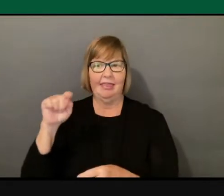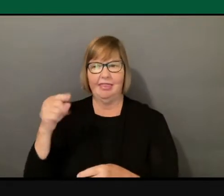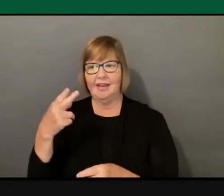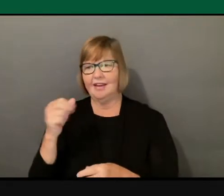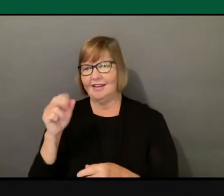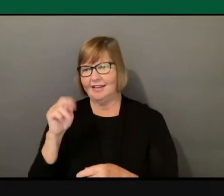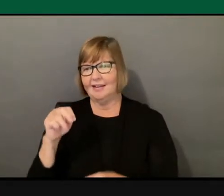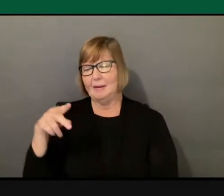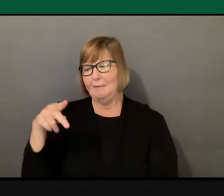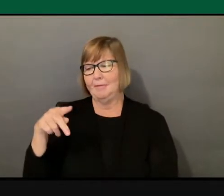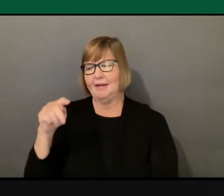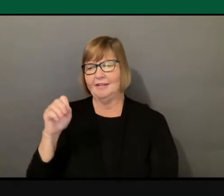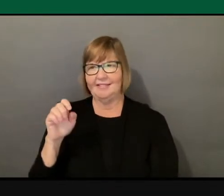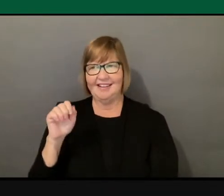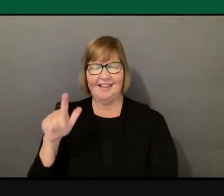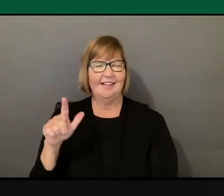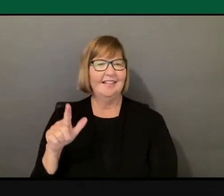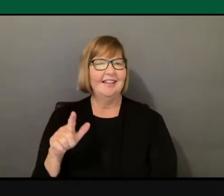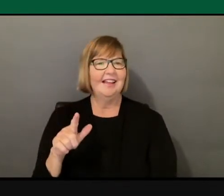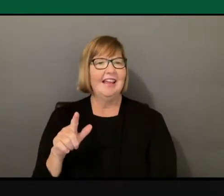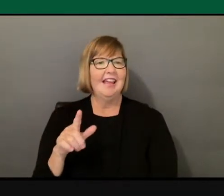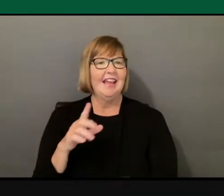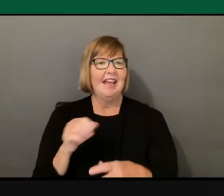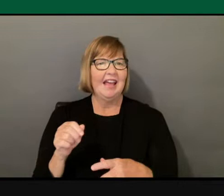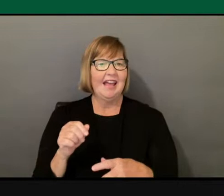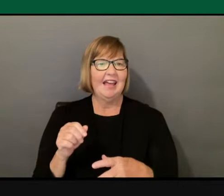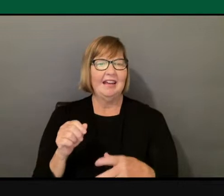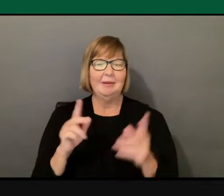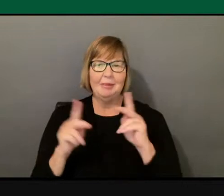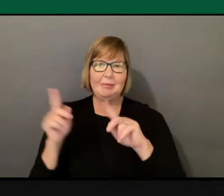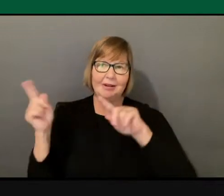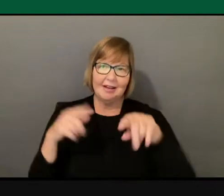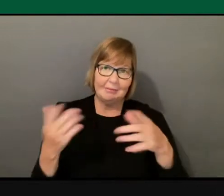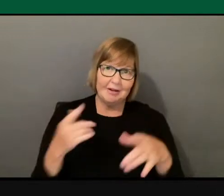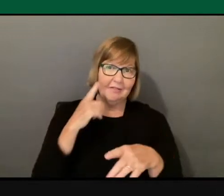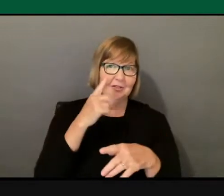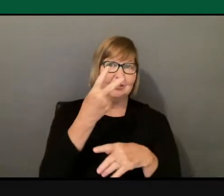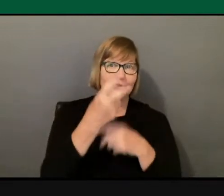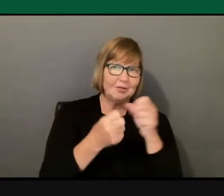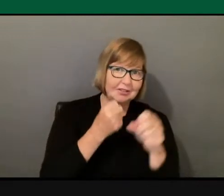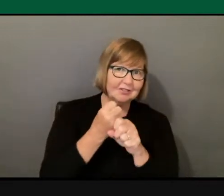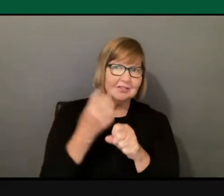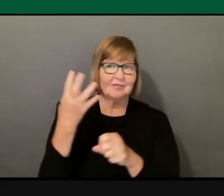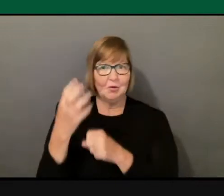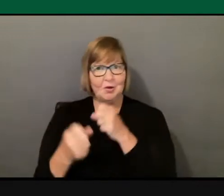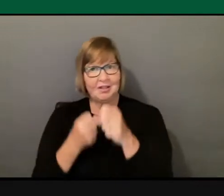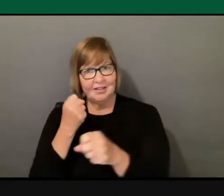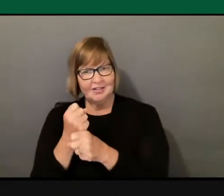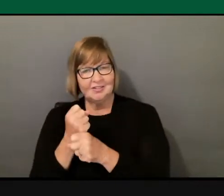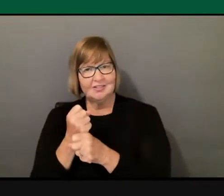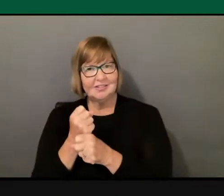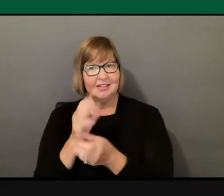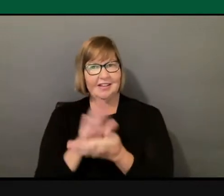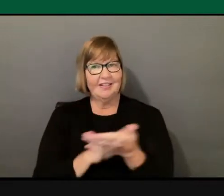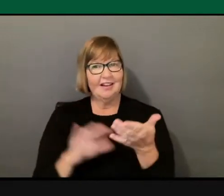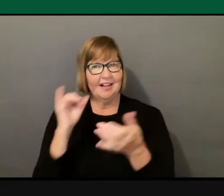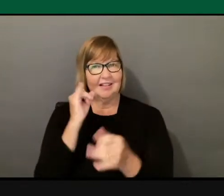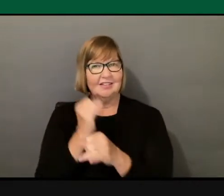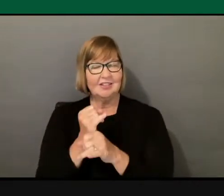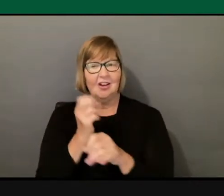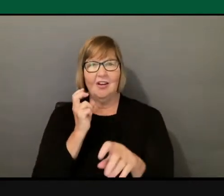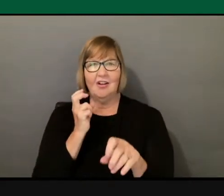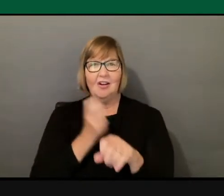campuses is the turnover. People are here for two to four years, so it is hard to make those longer-term connections.